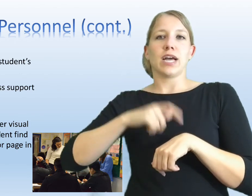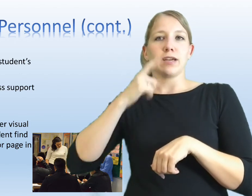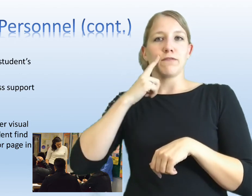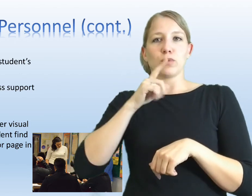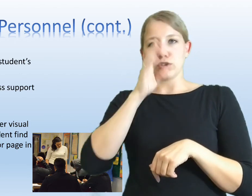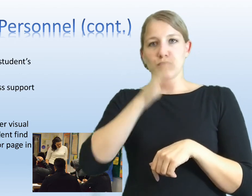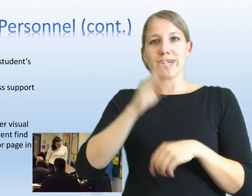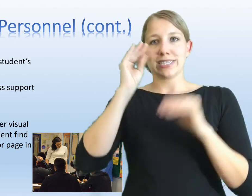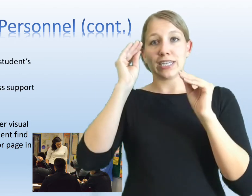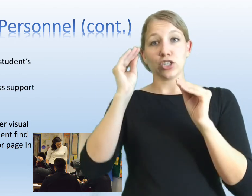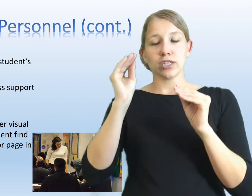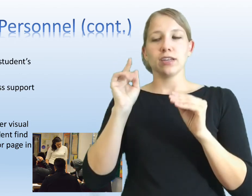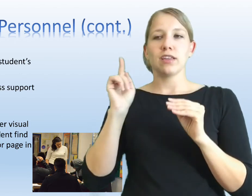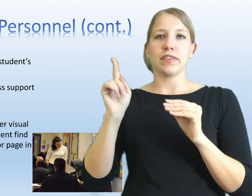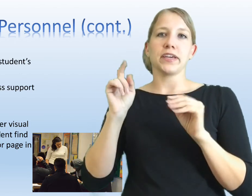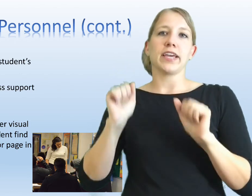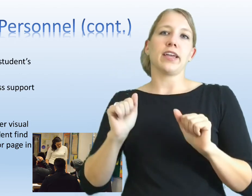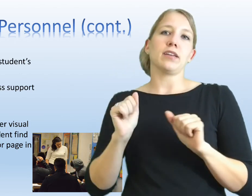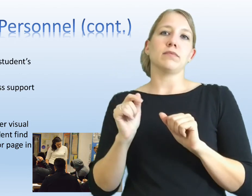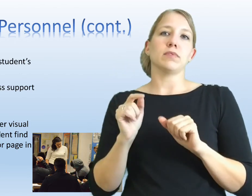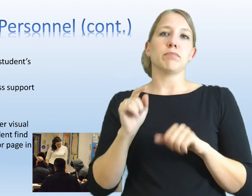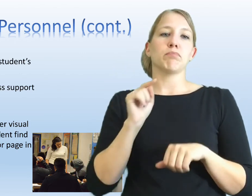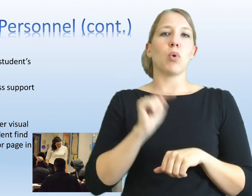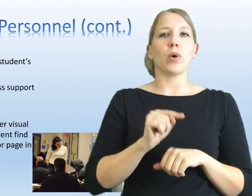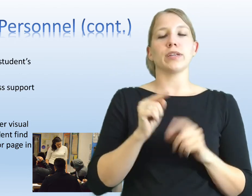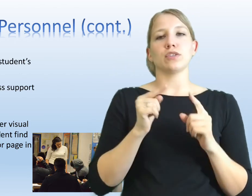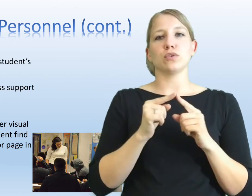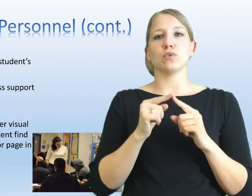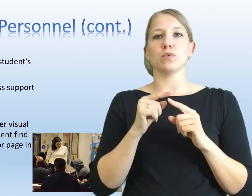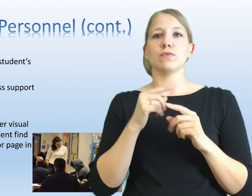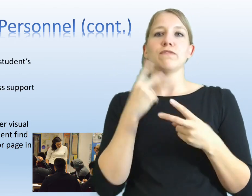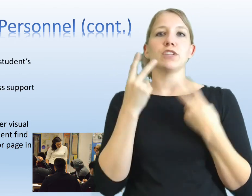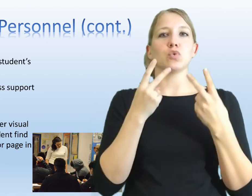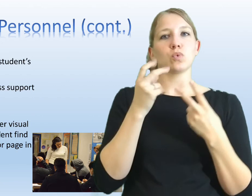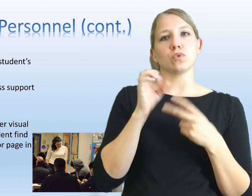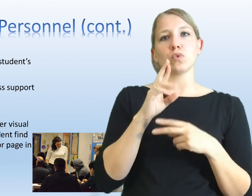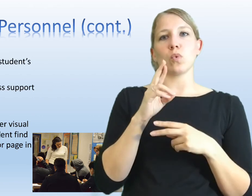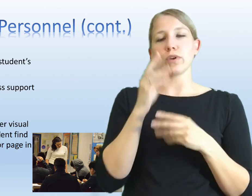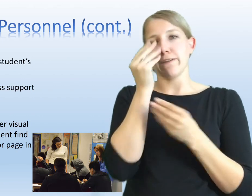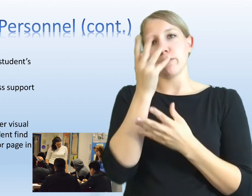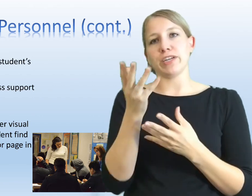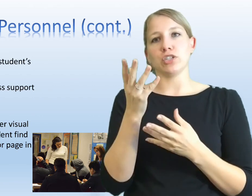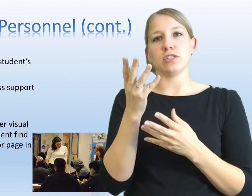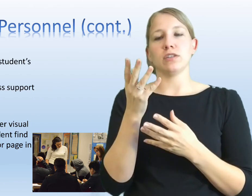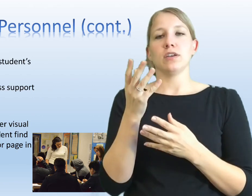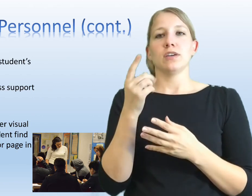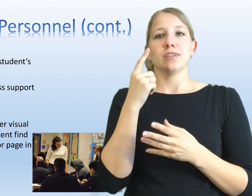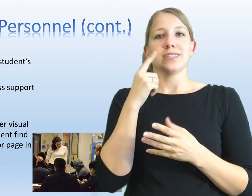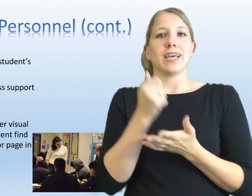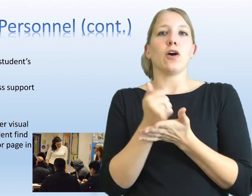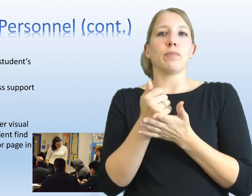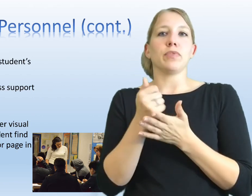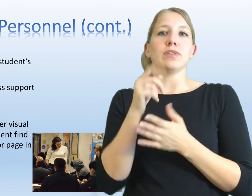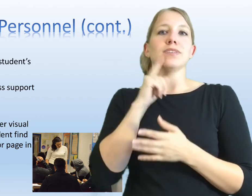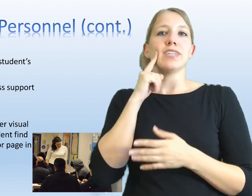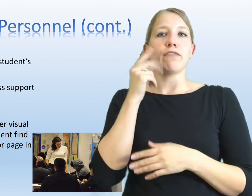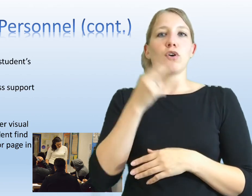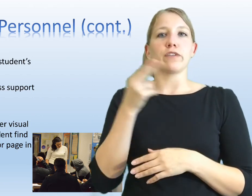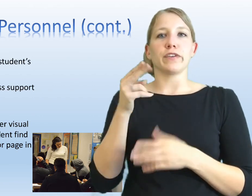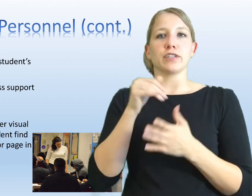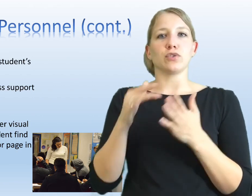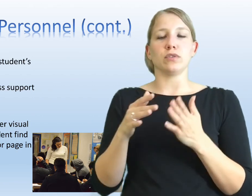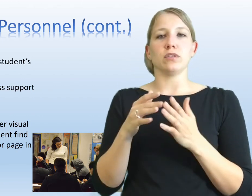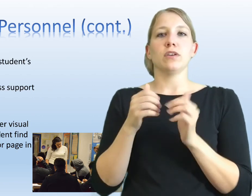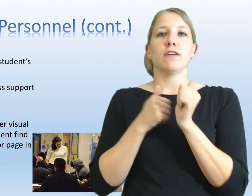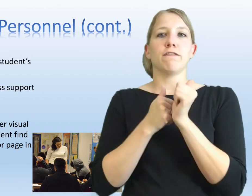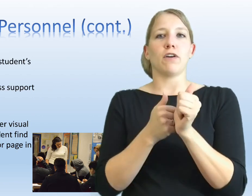time for direct teaching, they can point to visuals or information to help the deaf